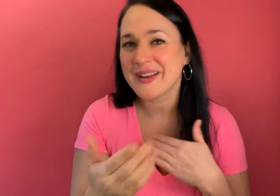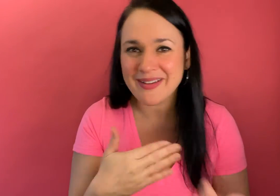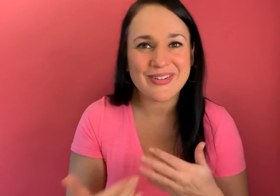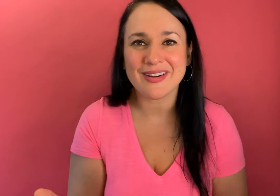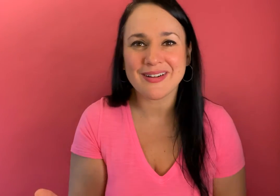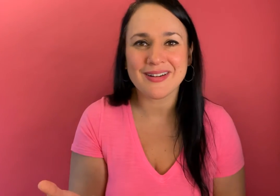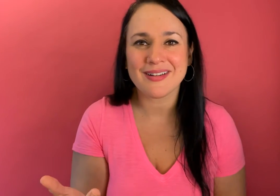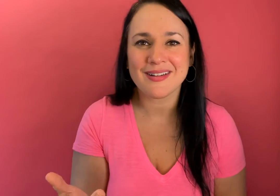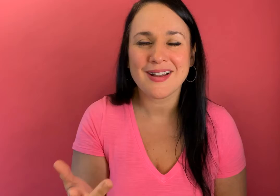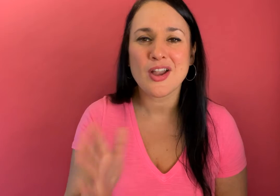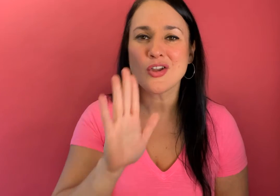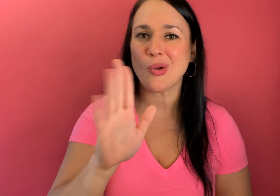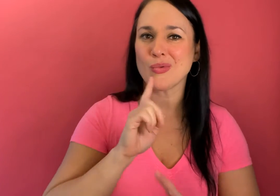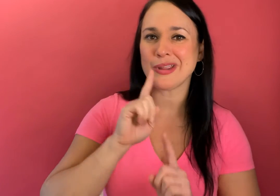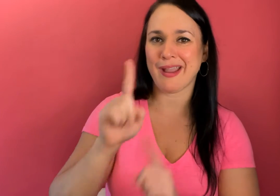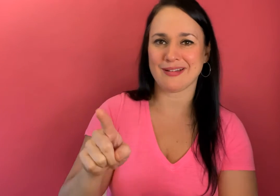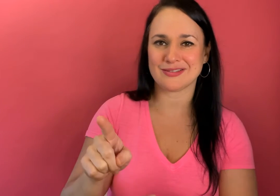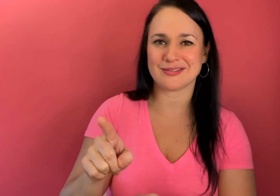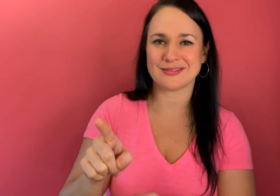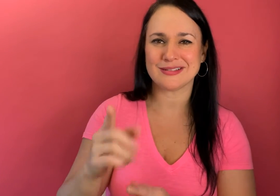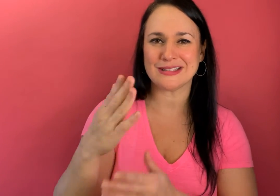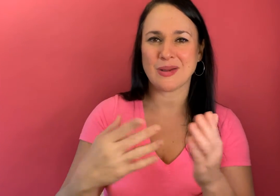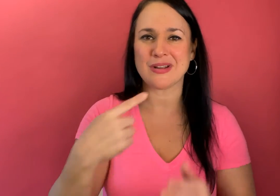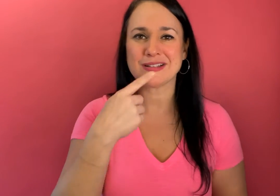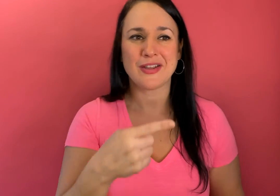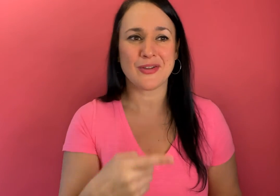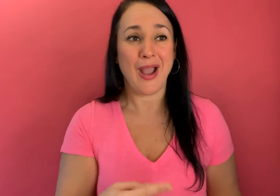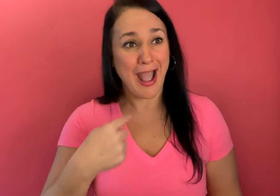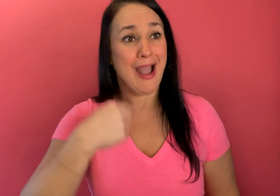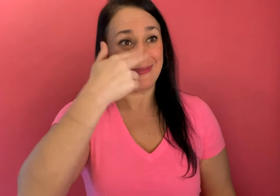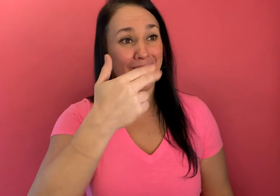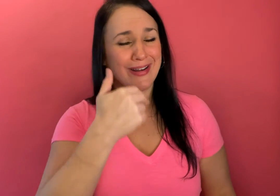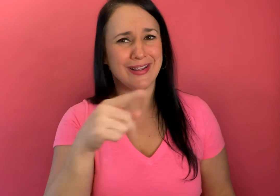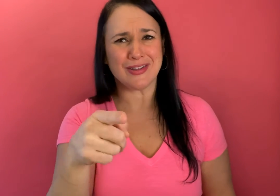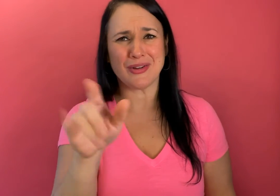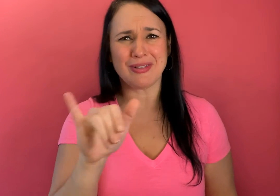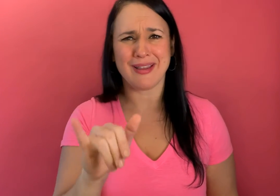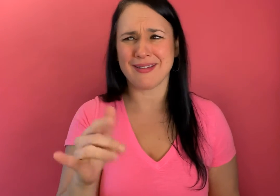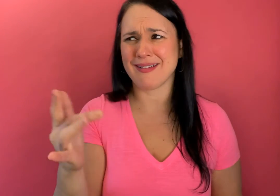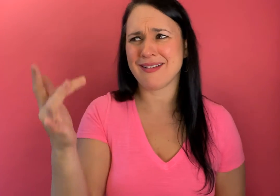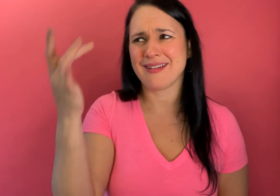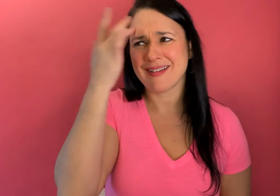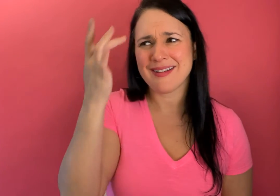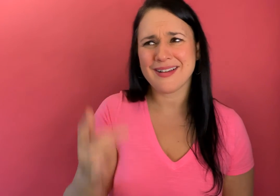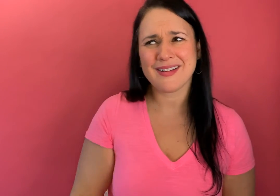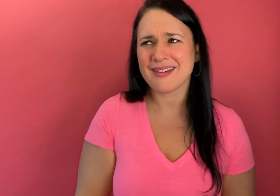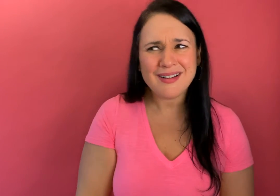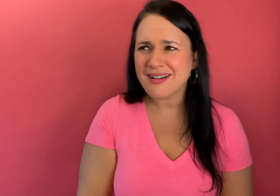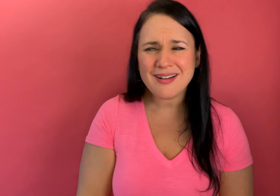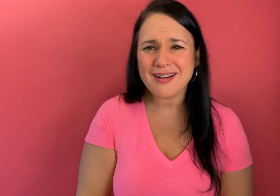whatever expression your reaction to someone telling you something like hey i'm funny and you're like uh whatever no